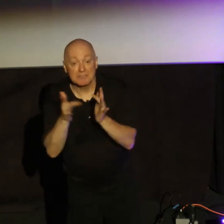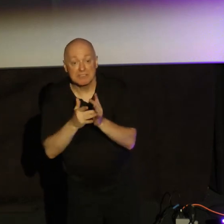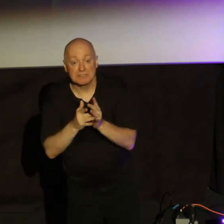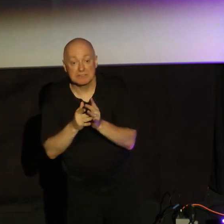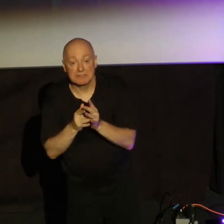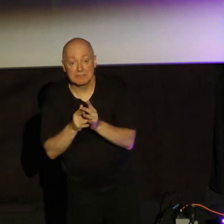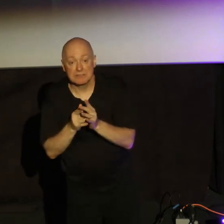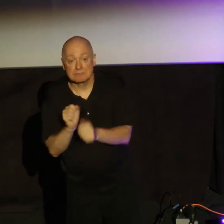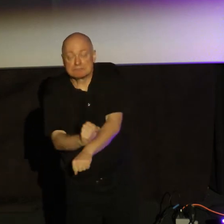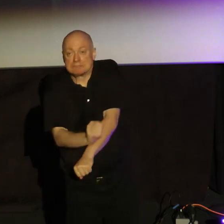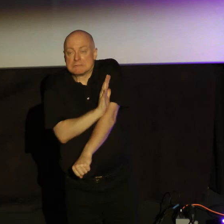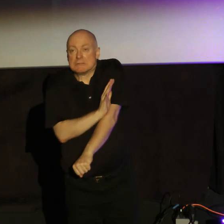up. And maybe it does now.